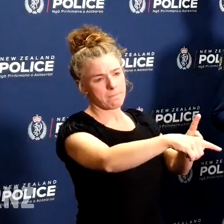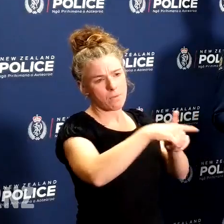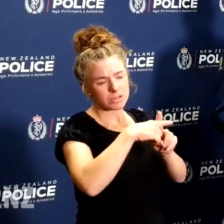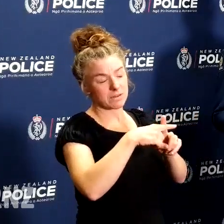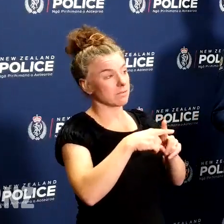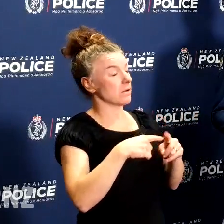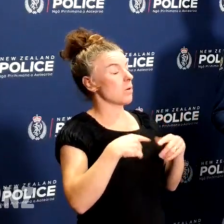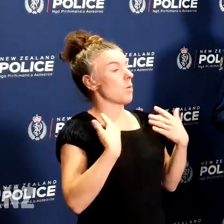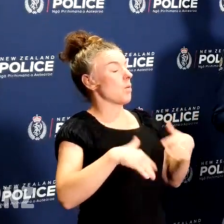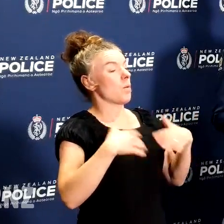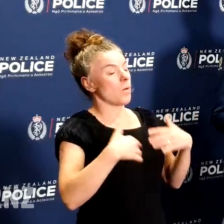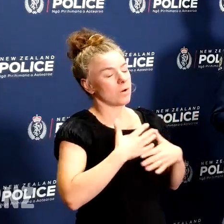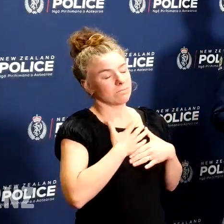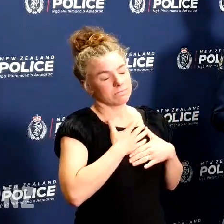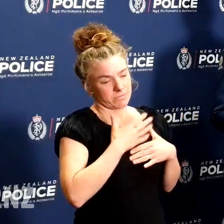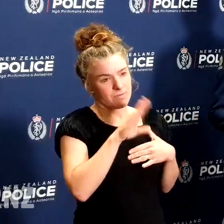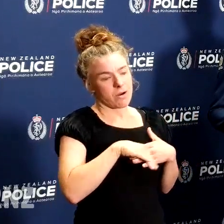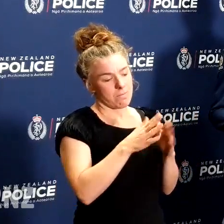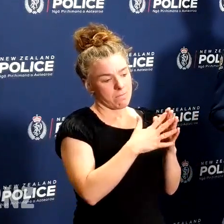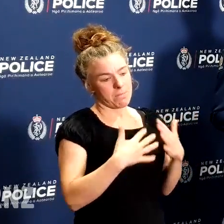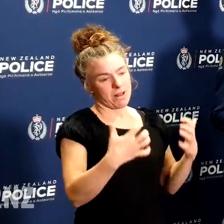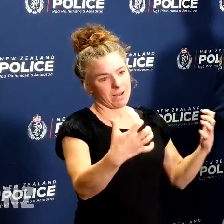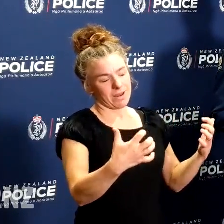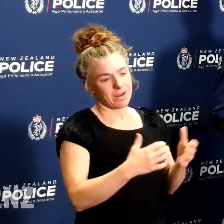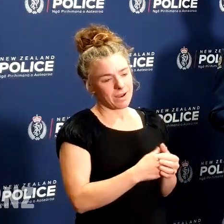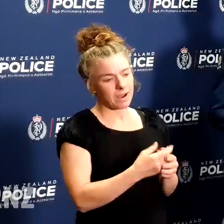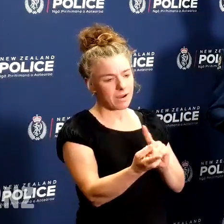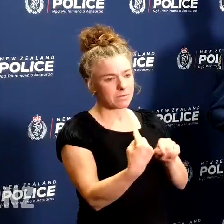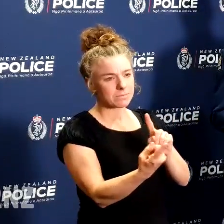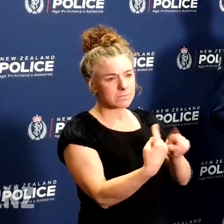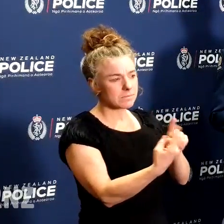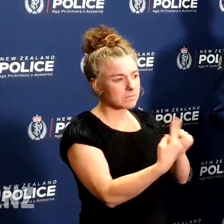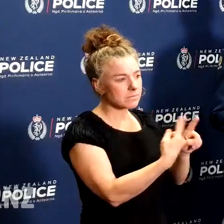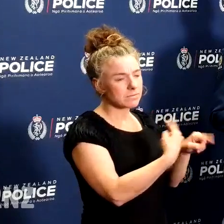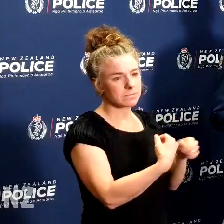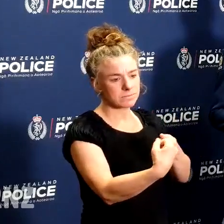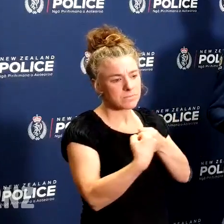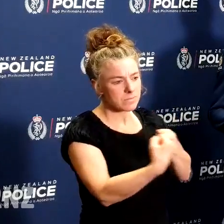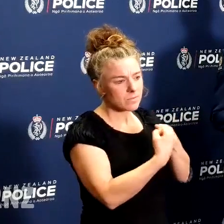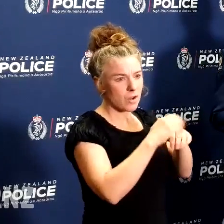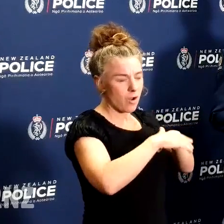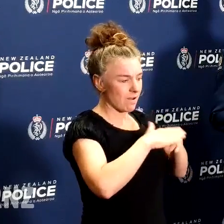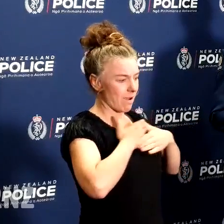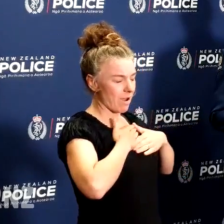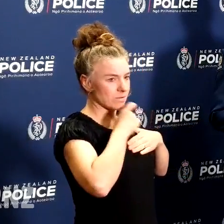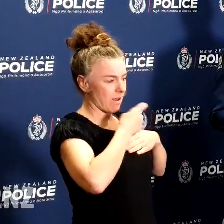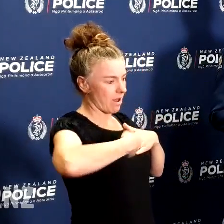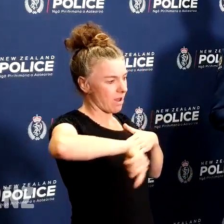been absolutely heartwarming a commentary that we're getting about our people.